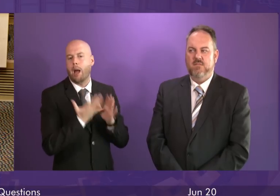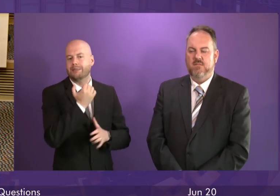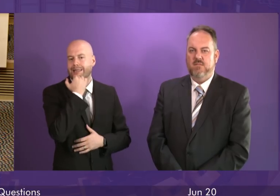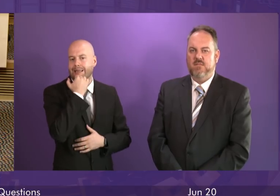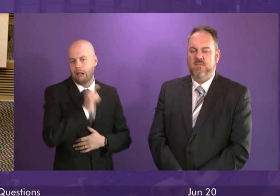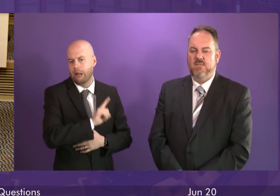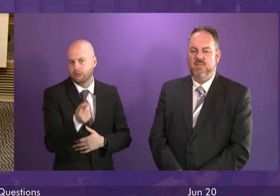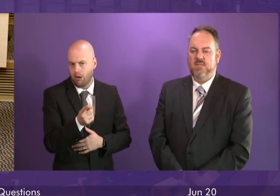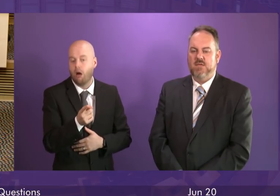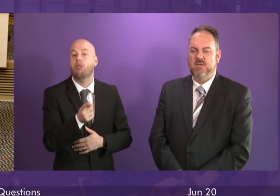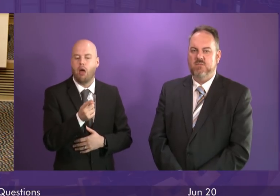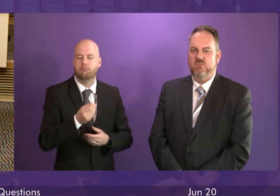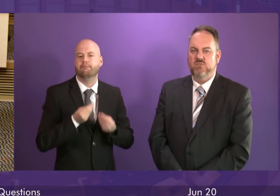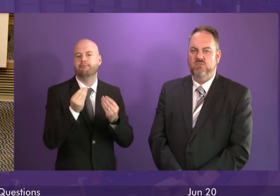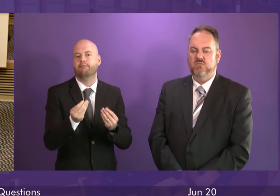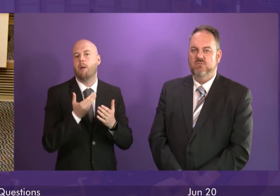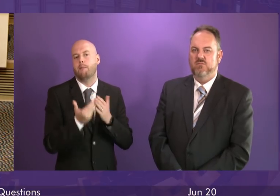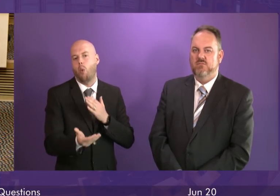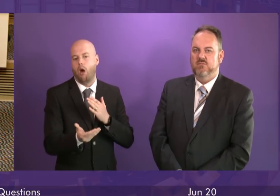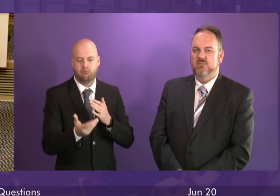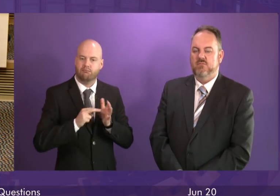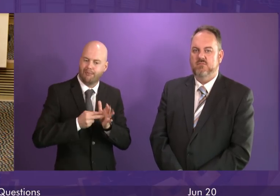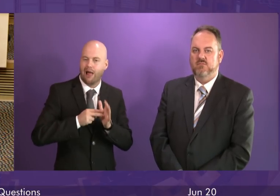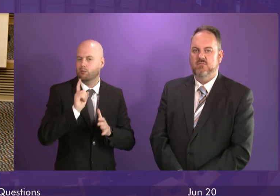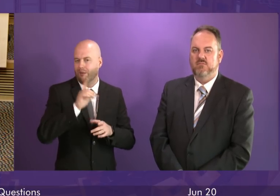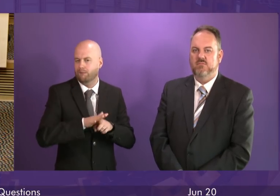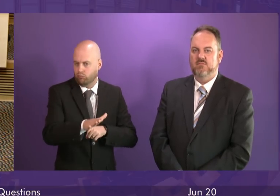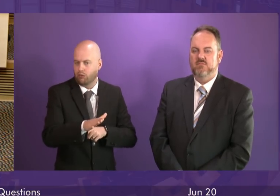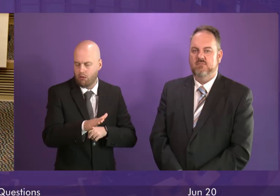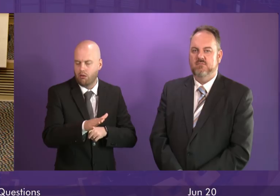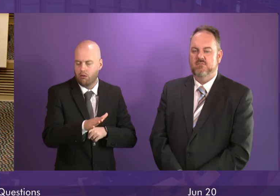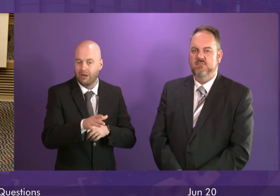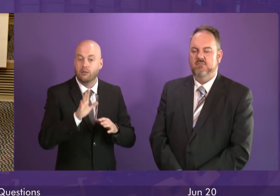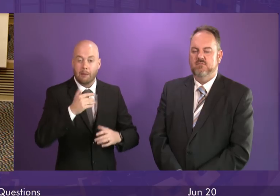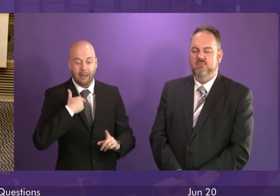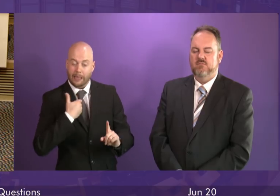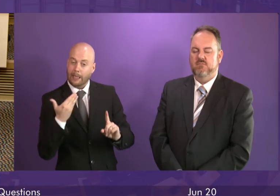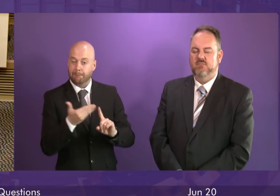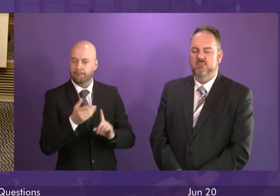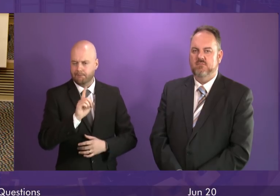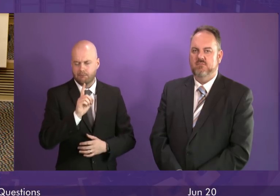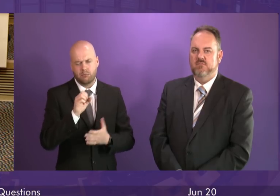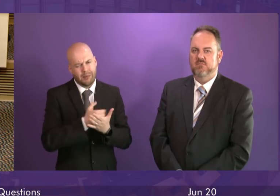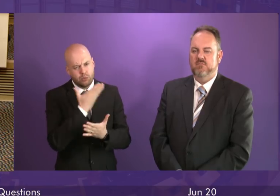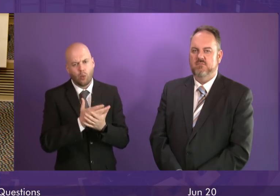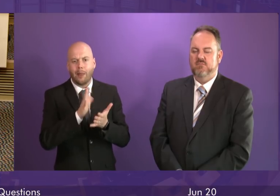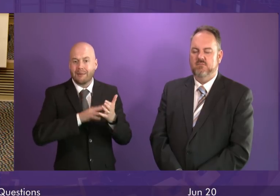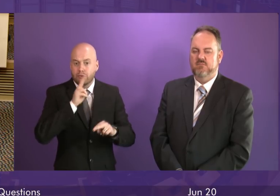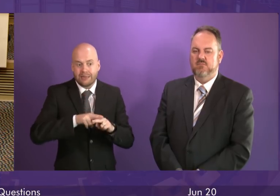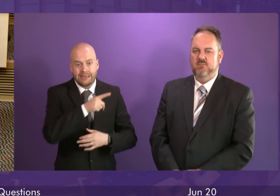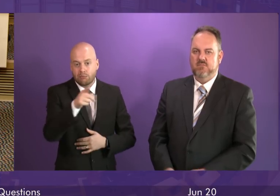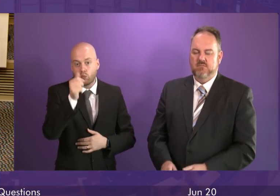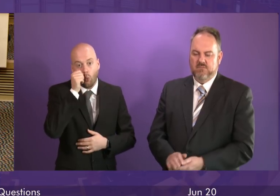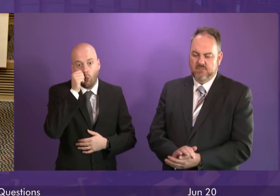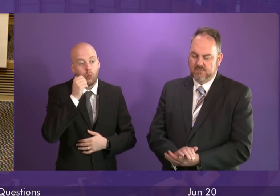that are required to be taken at this stage. But the intention here is to get to a position where we assure parents about the safety of the